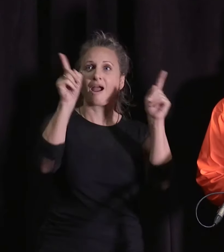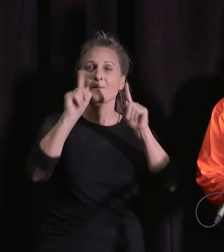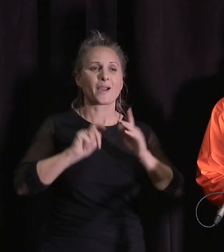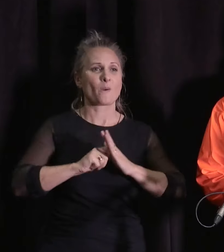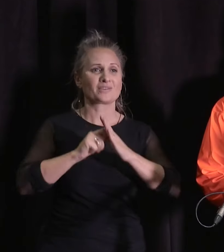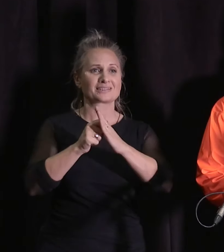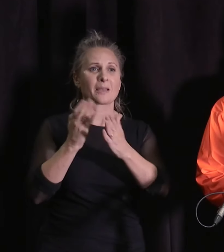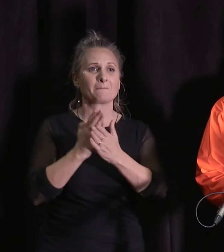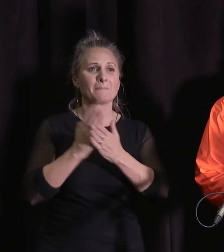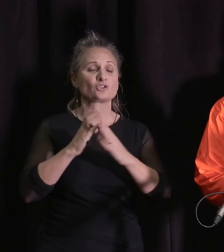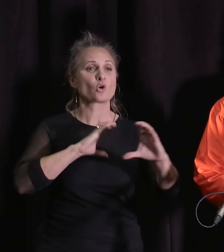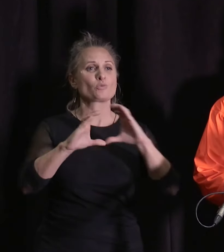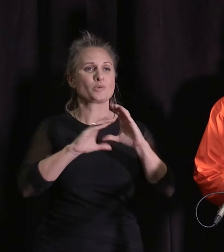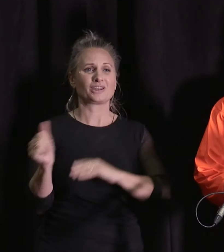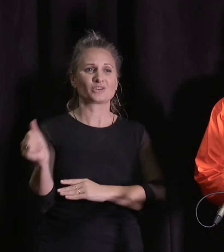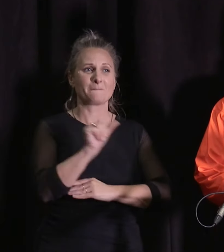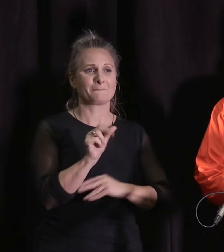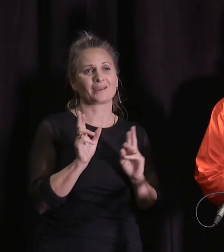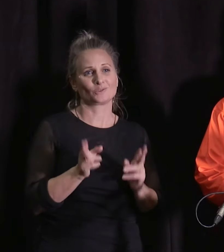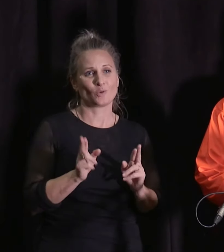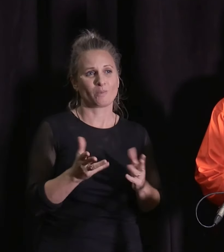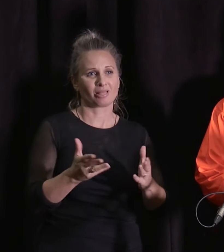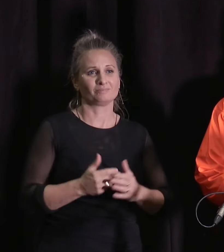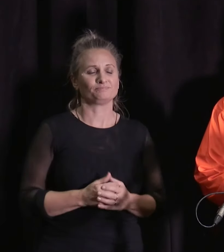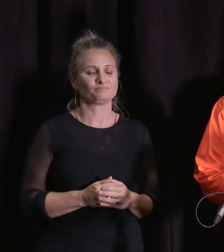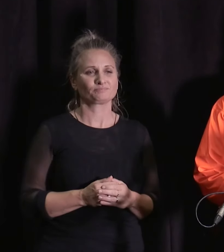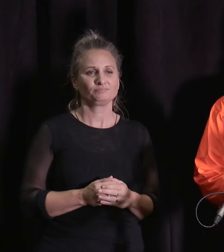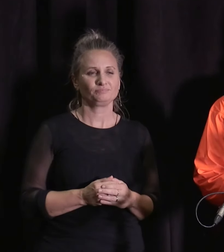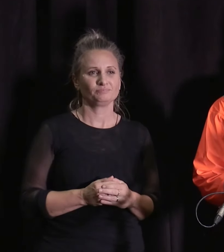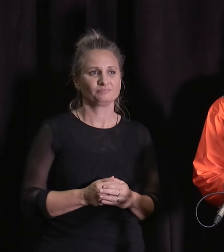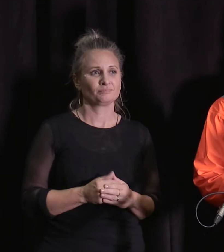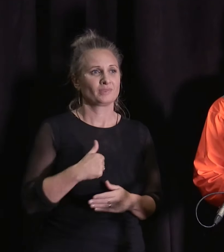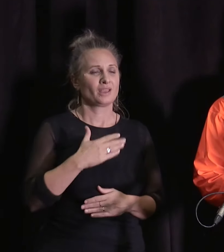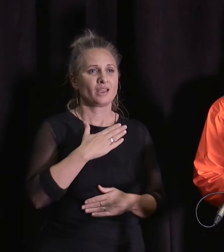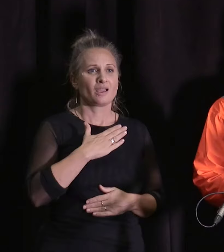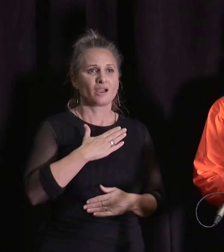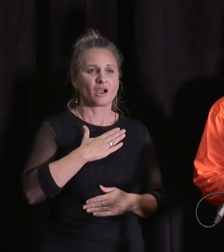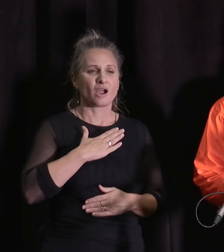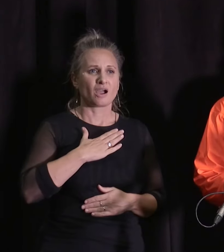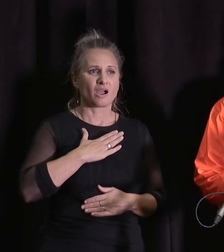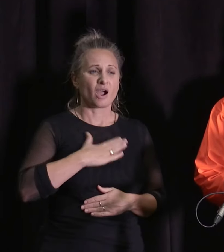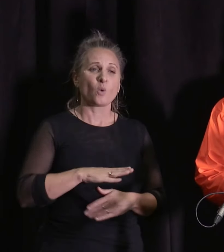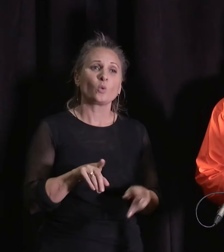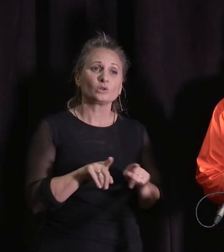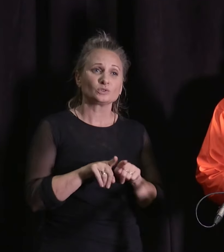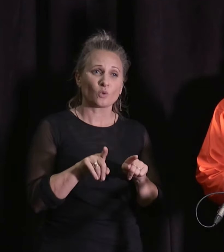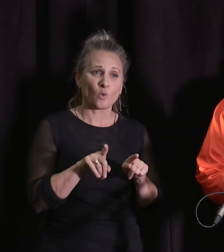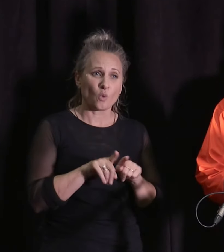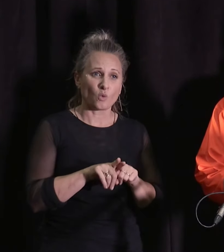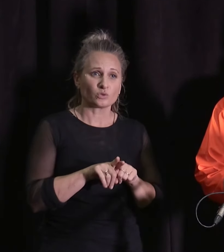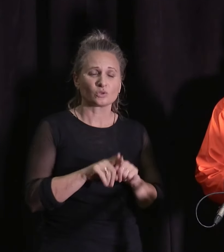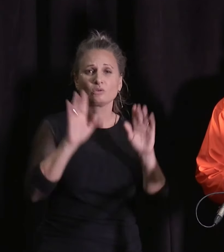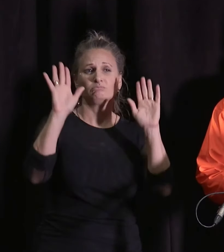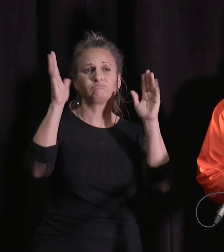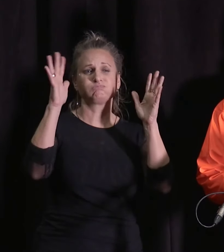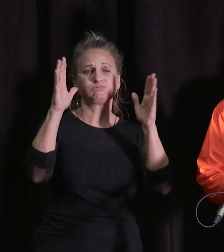restoring communications as quickly as we possibly can. I want to take a moment to acknowledge the incredible work